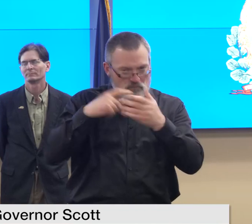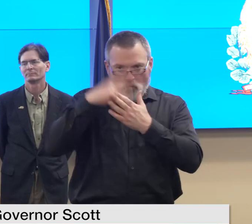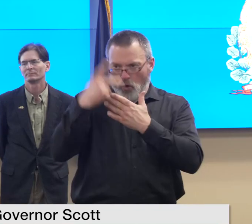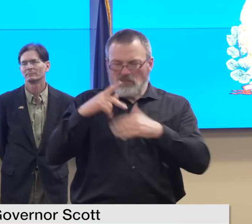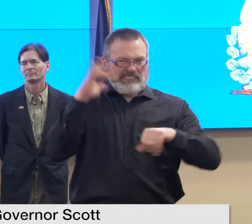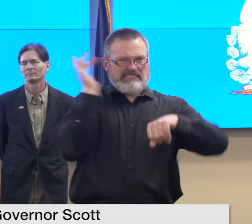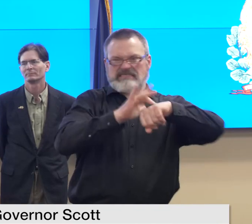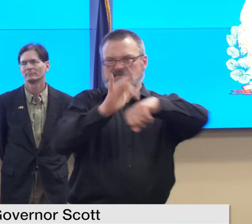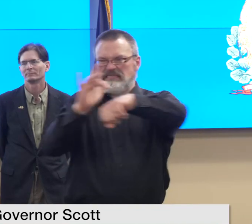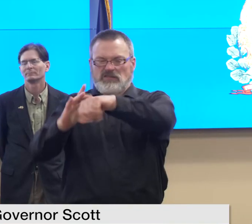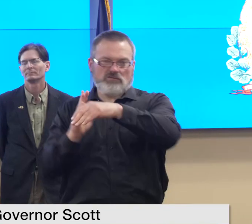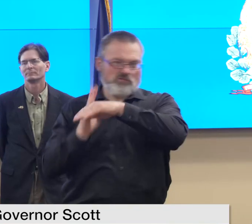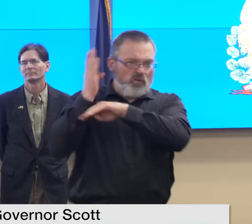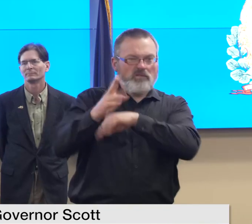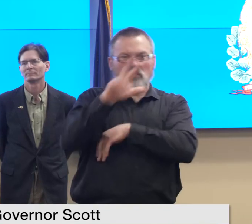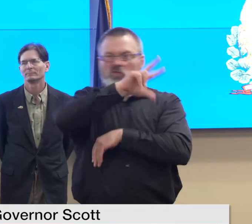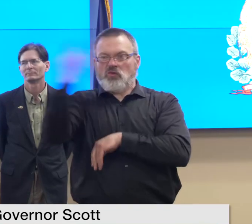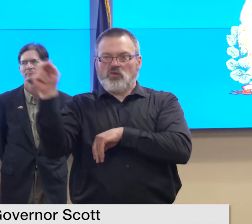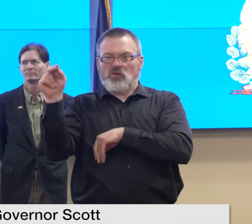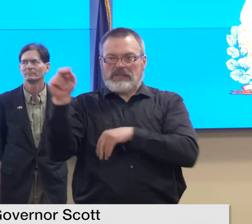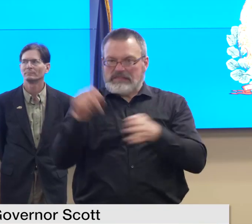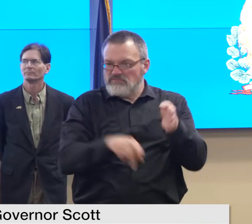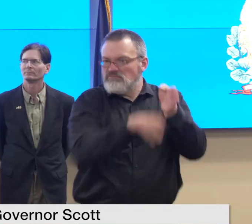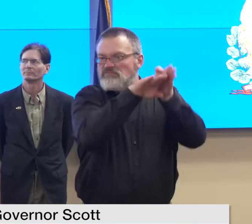continues to see only minimal damage